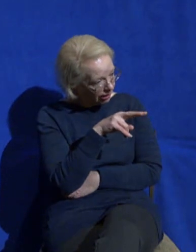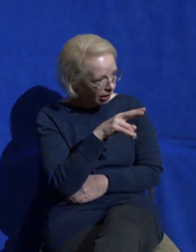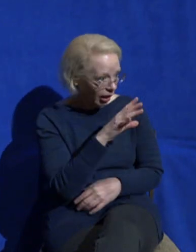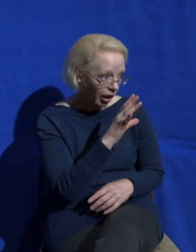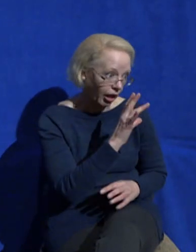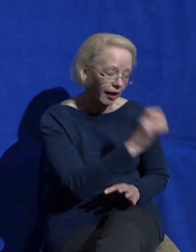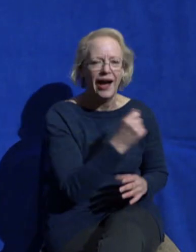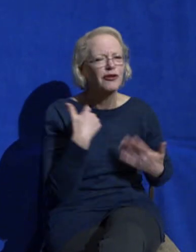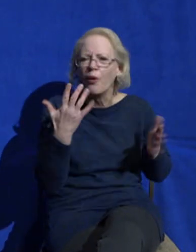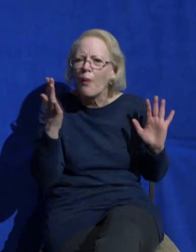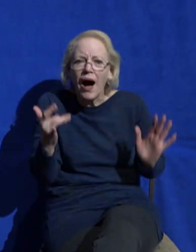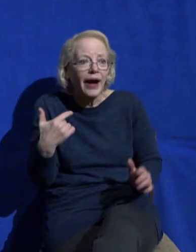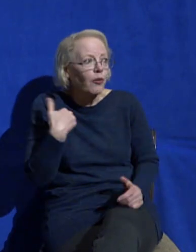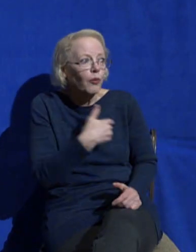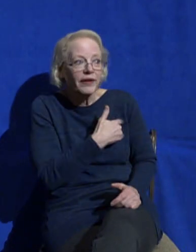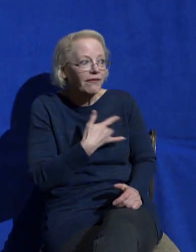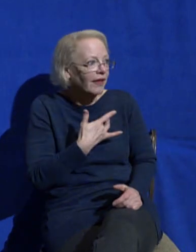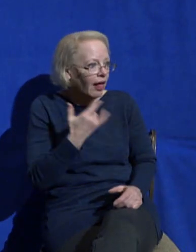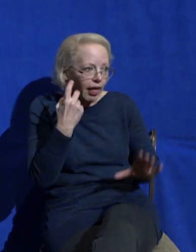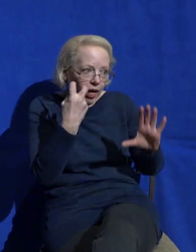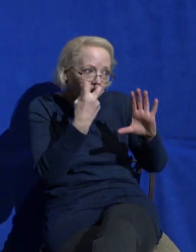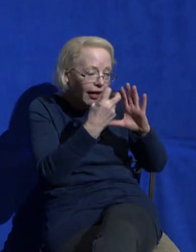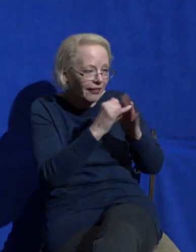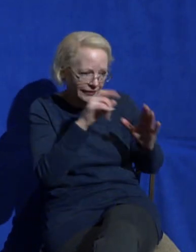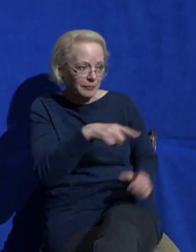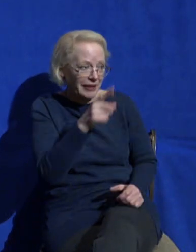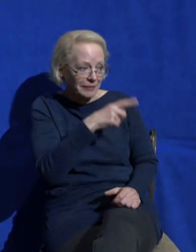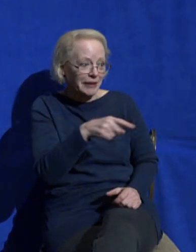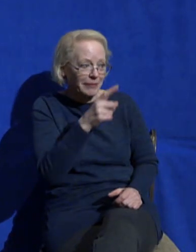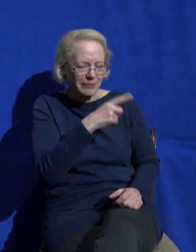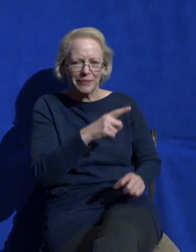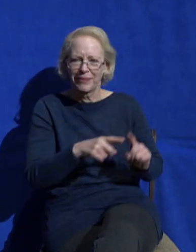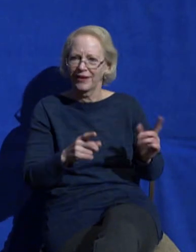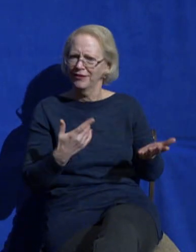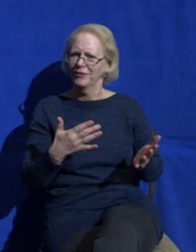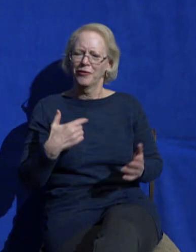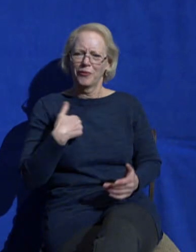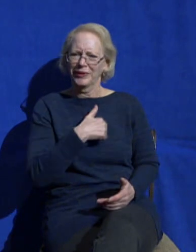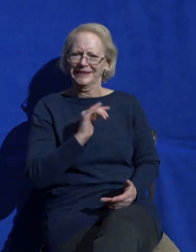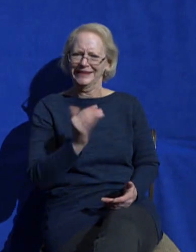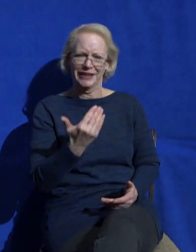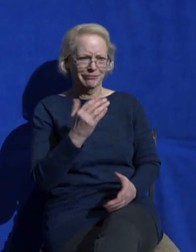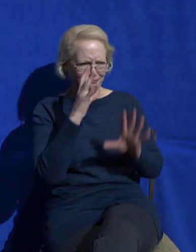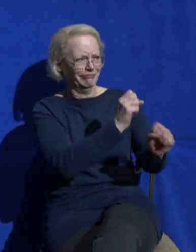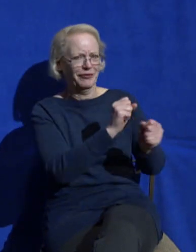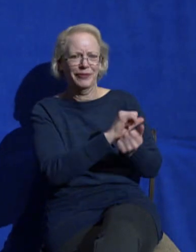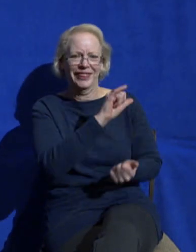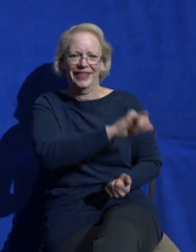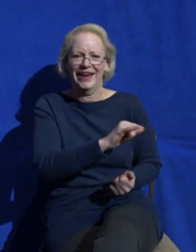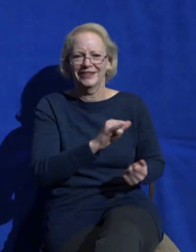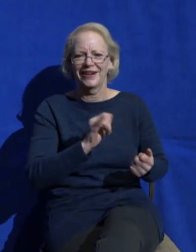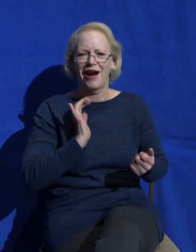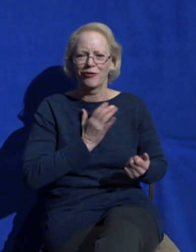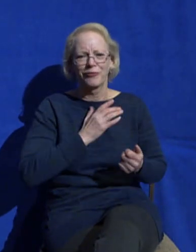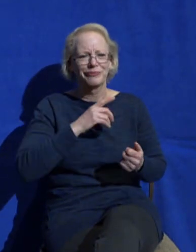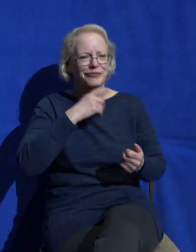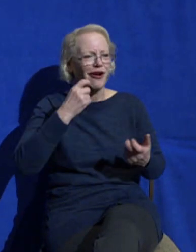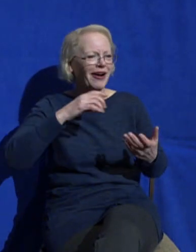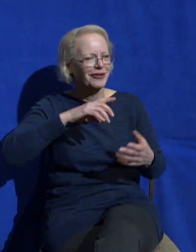it's so fascinating, but it is completely just mesmerizing. And we recently in my family had a problem